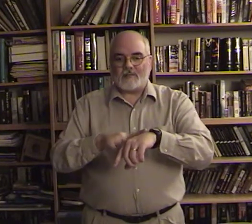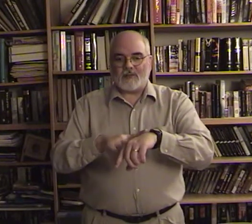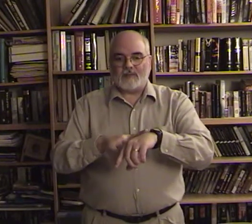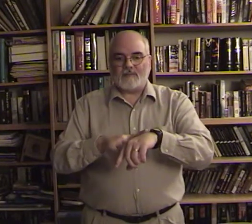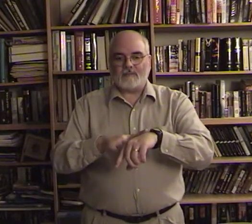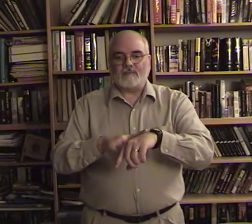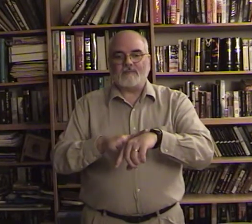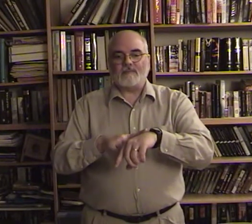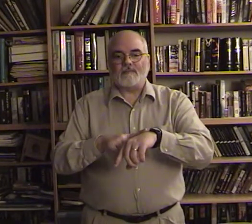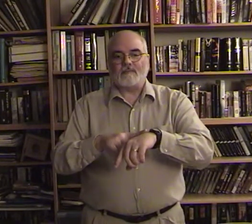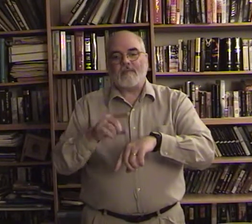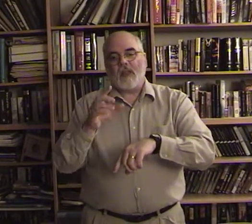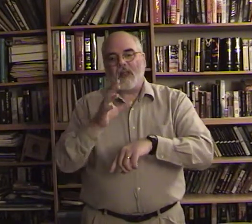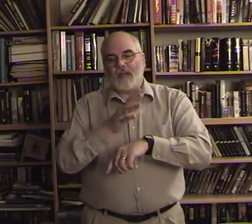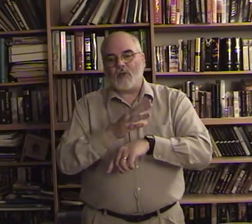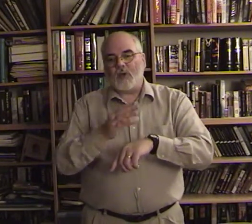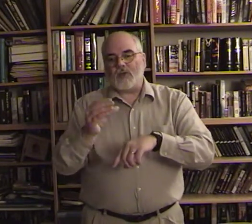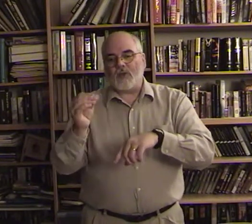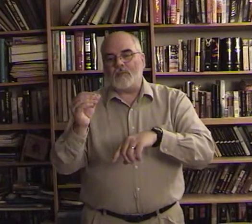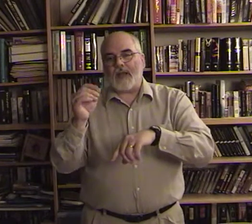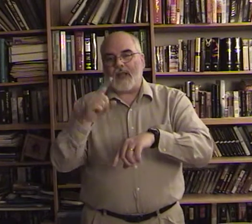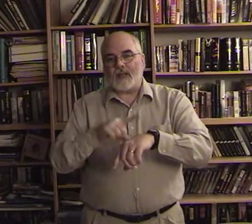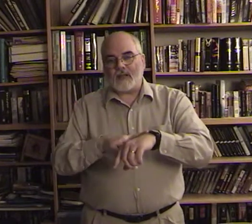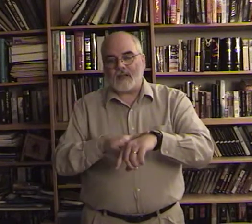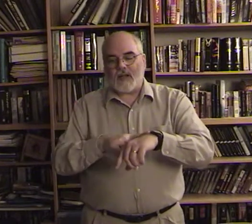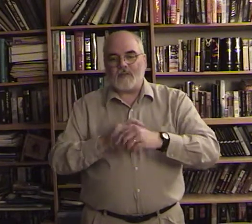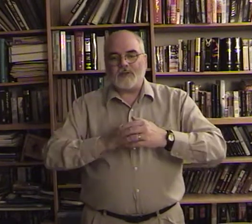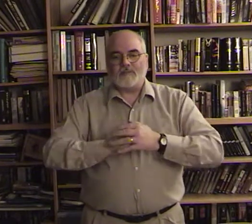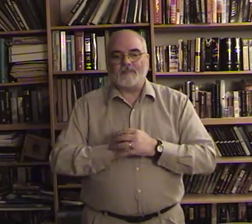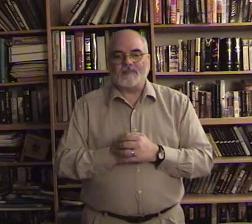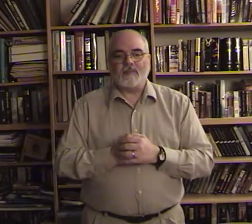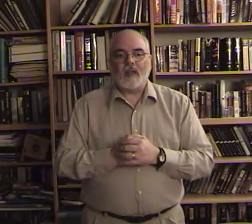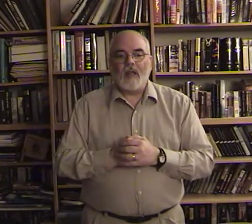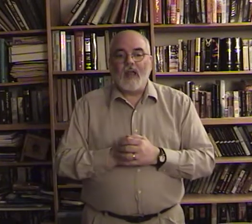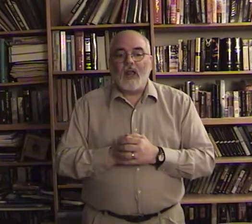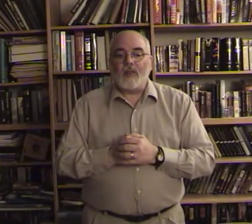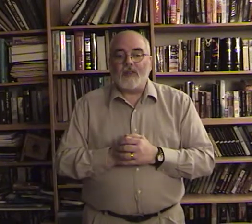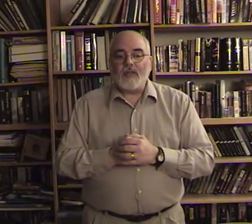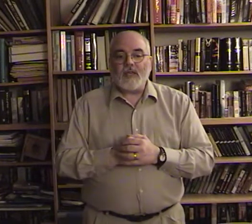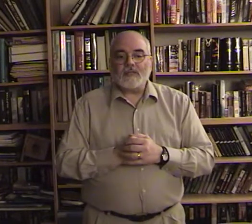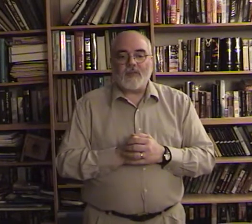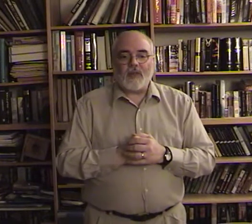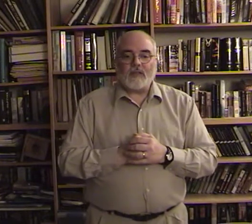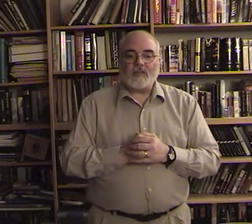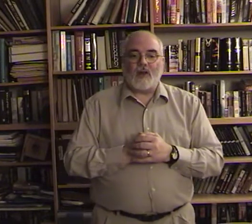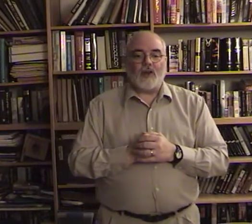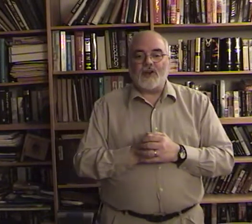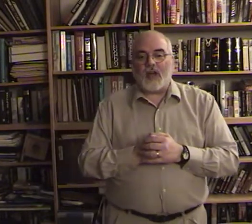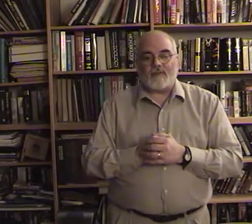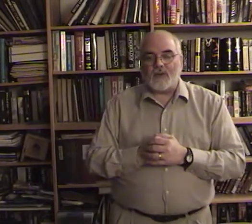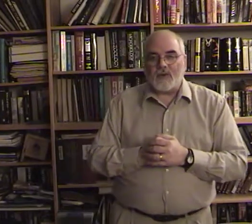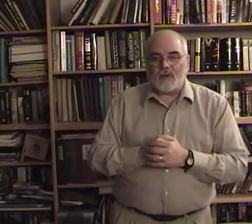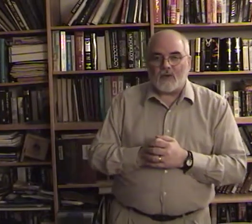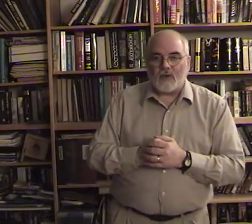if you want to you can put and times these things are not for you to know